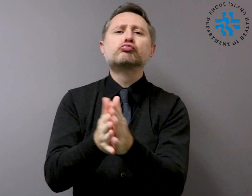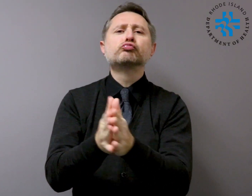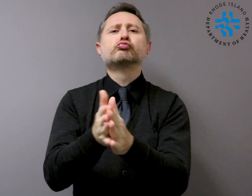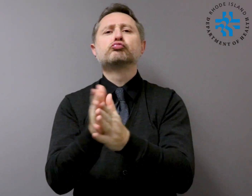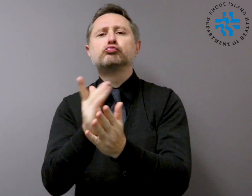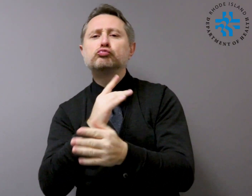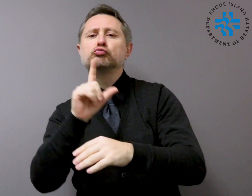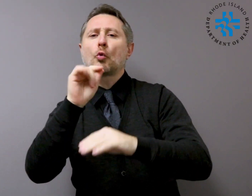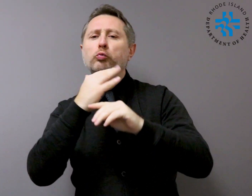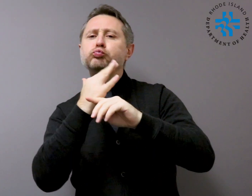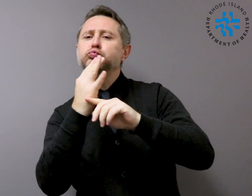or sneezing.